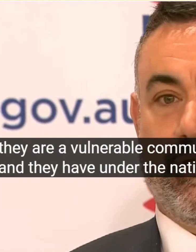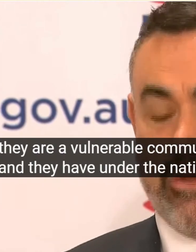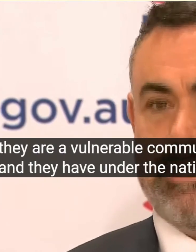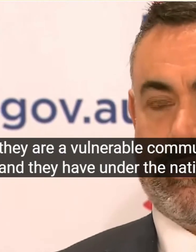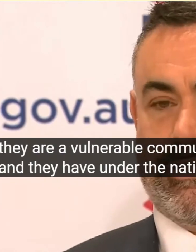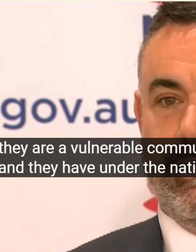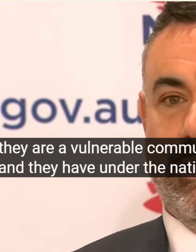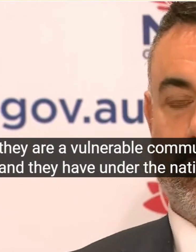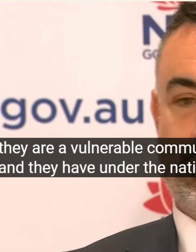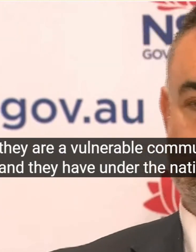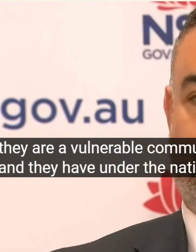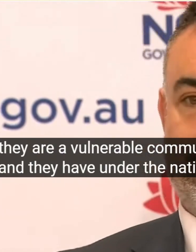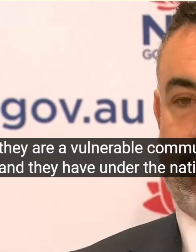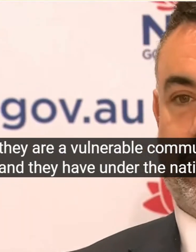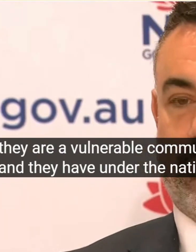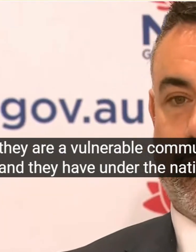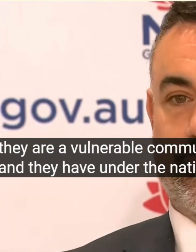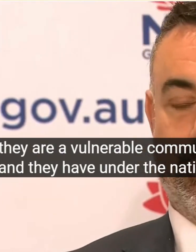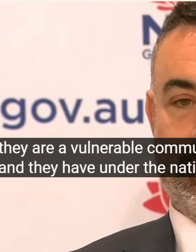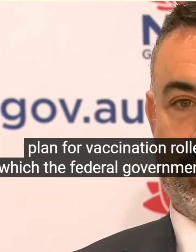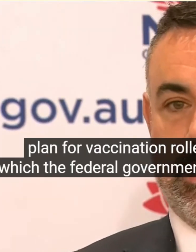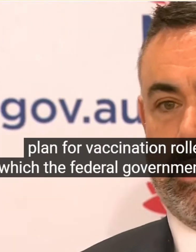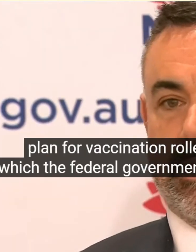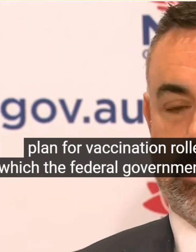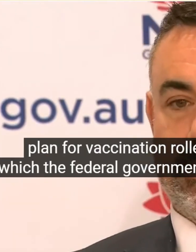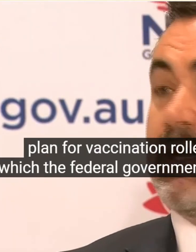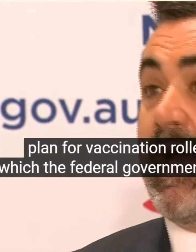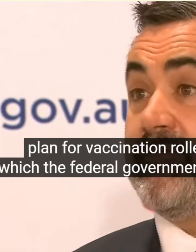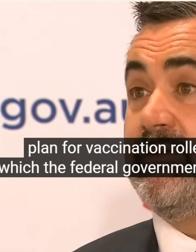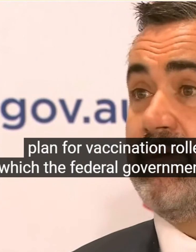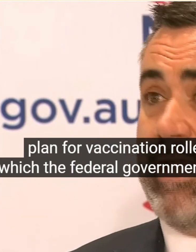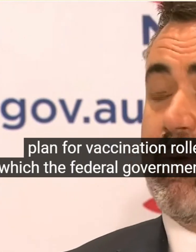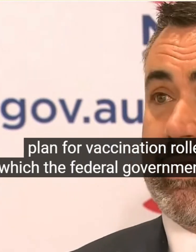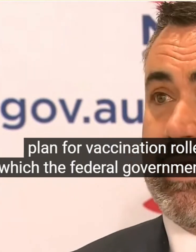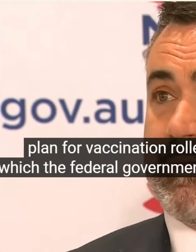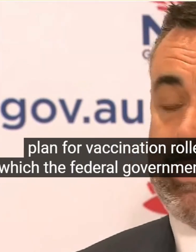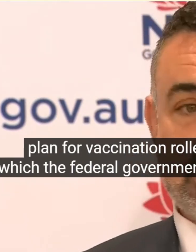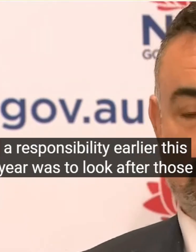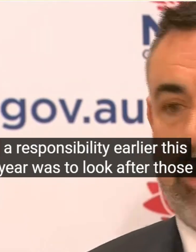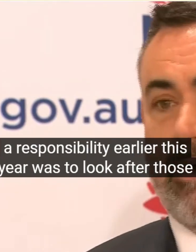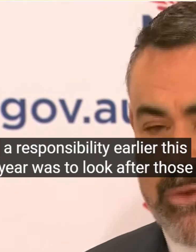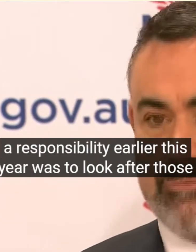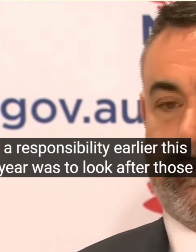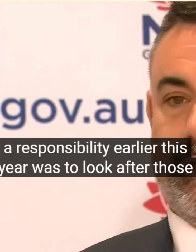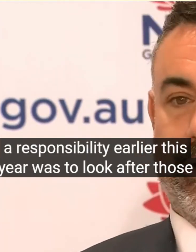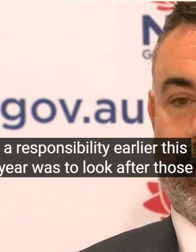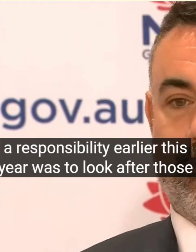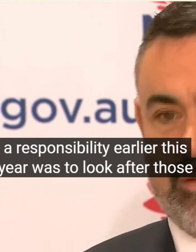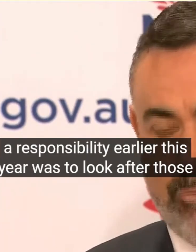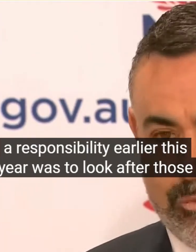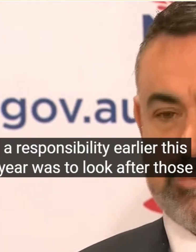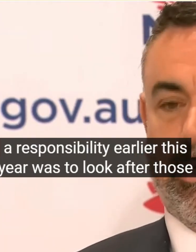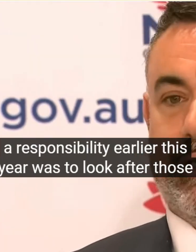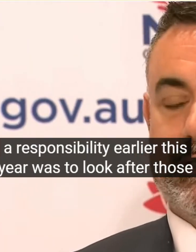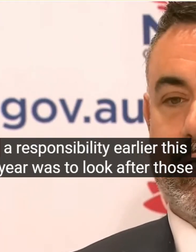Had Had A Responsibility Earlier This Year Was To Look After Those Vulnerable Communities And Haven Now We're Picking Up The Pieces But No I'm Confident